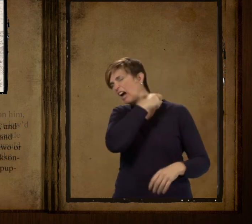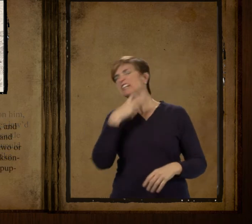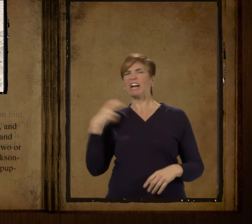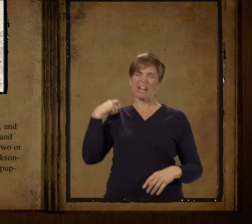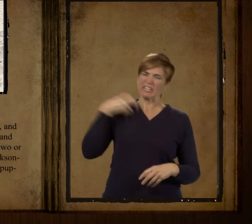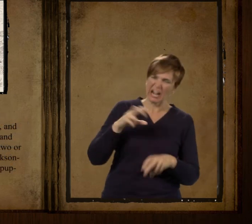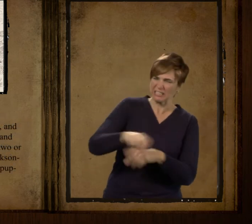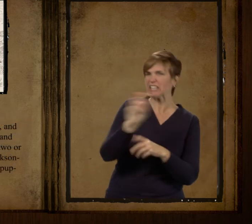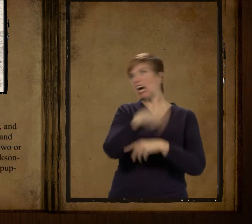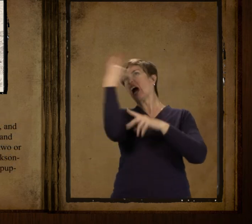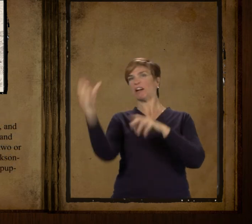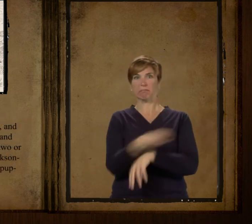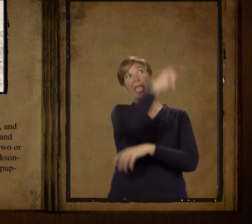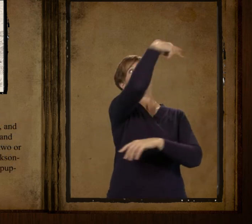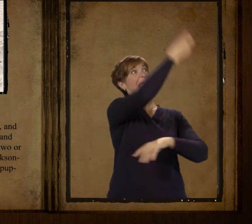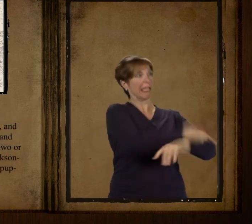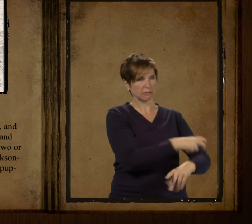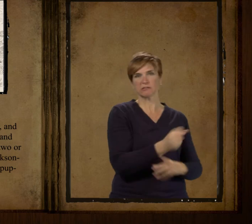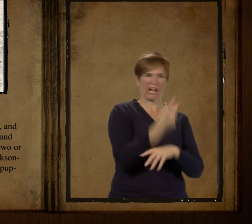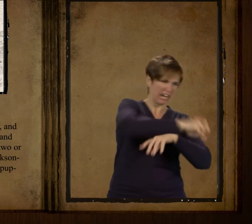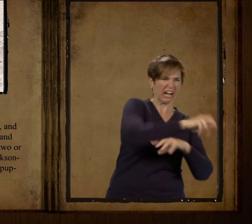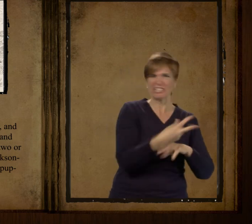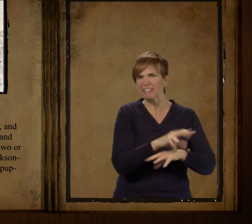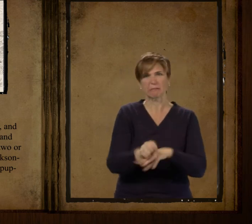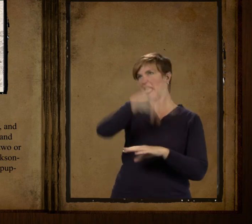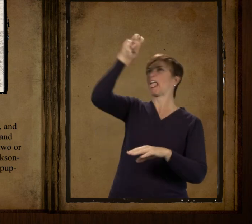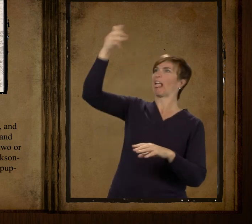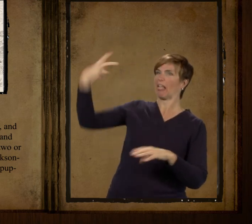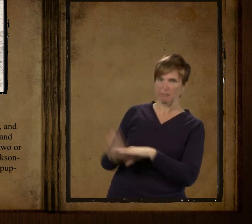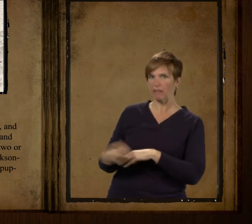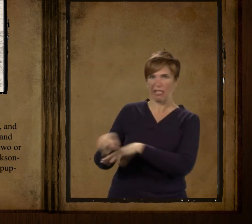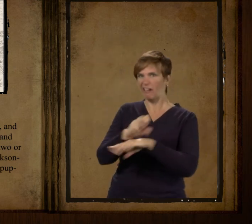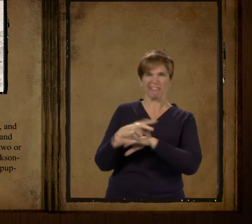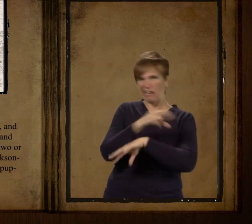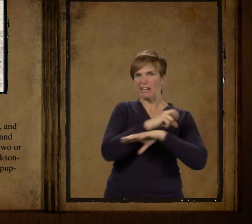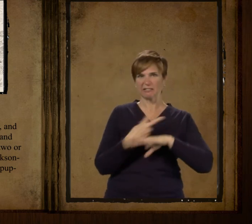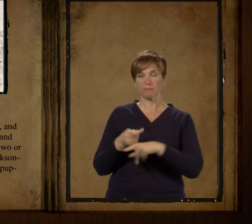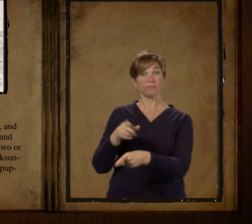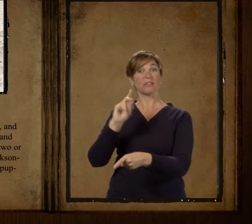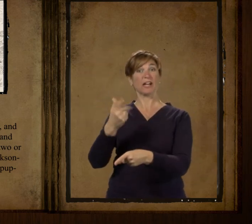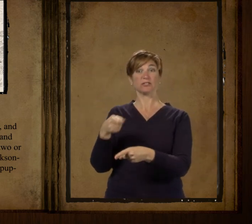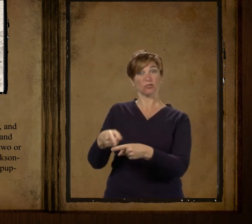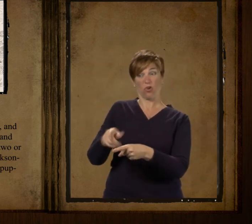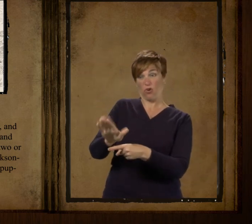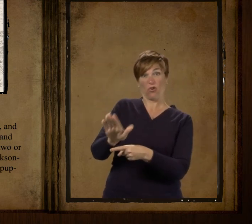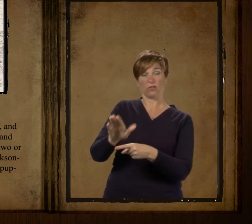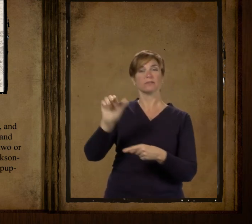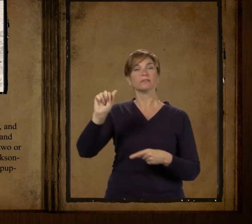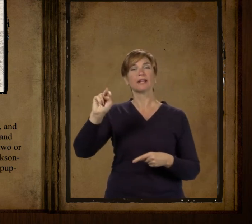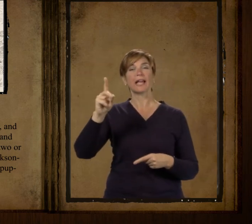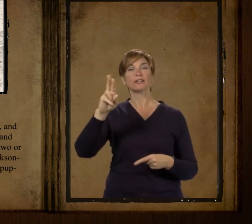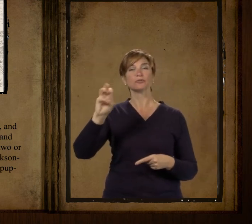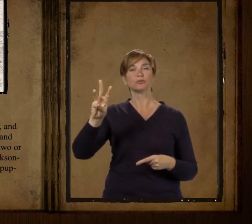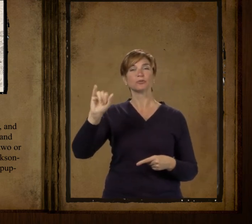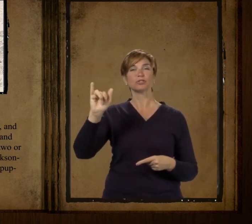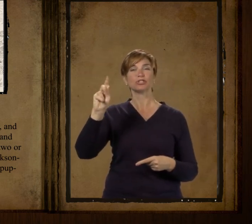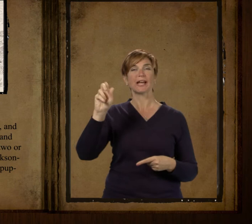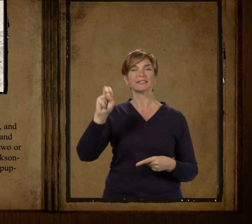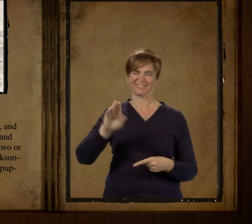and a dog might tackle him and bully rag him and bite him and throw him over his shoulder